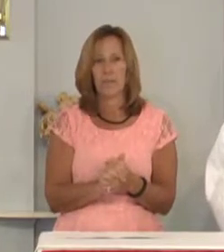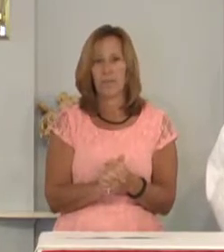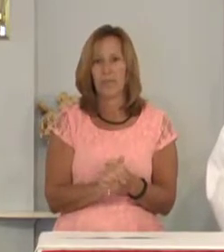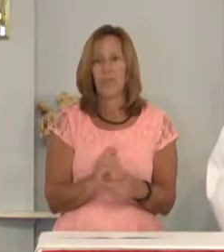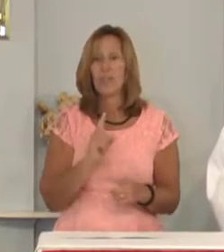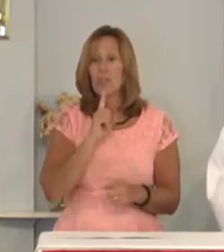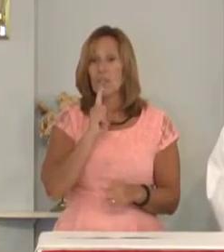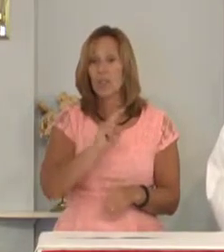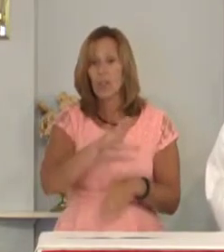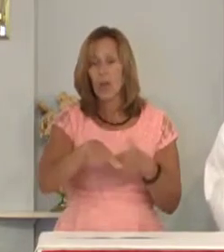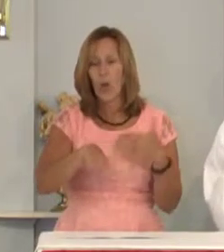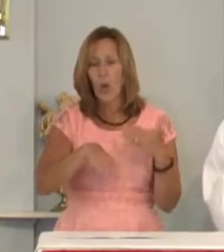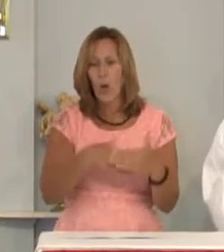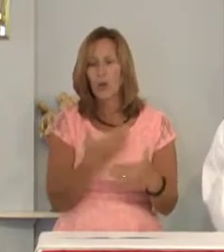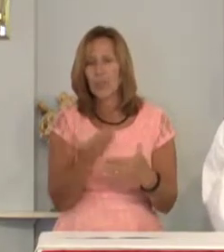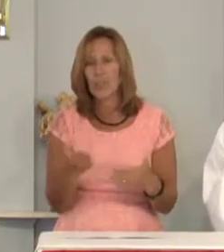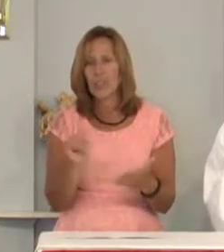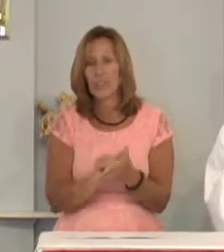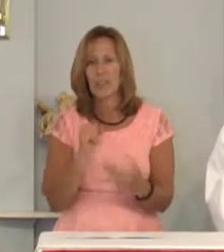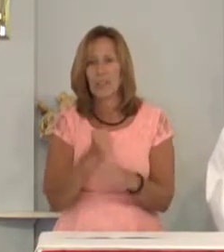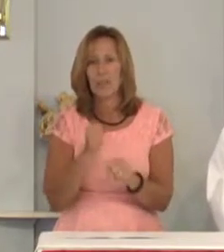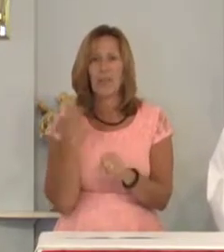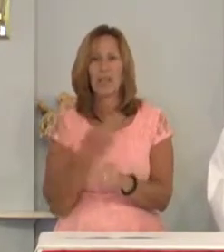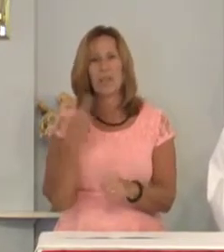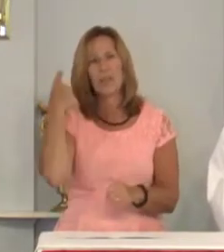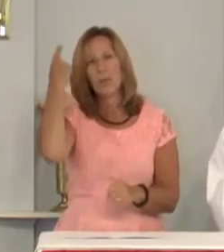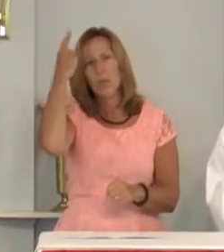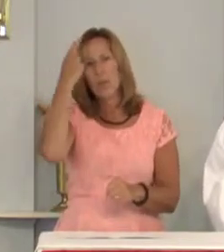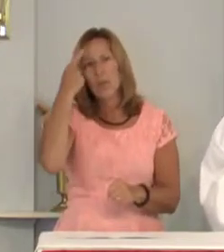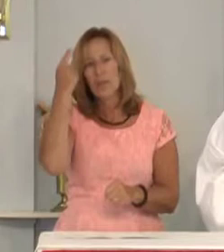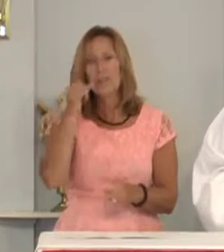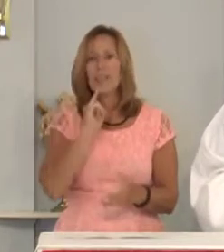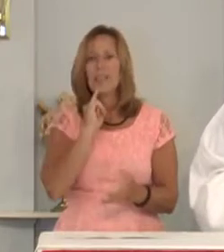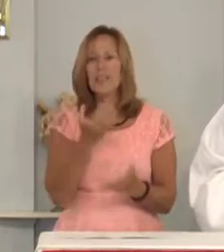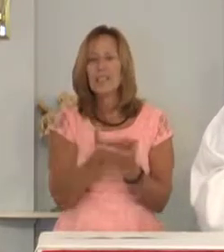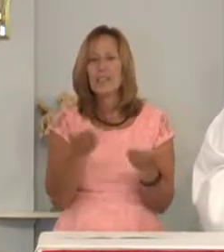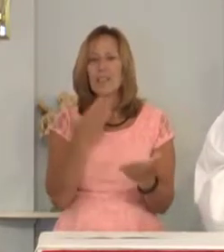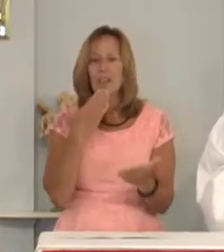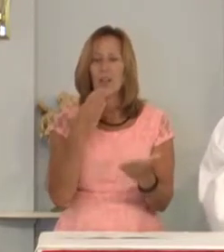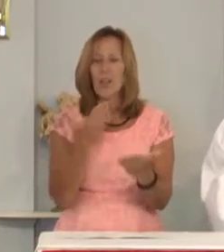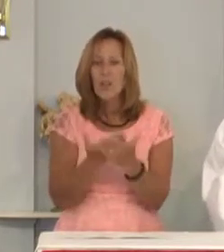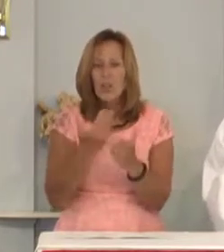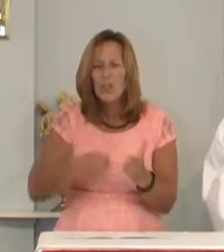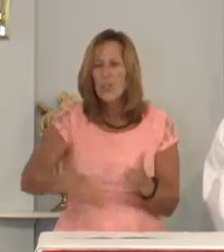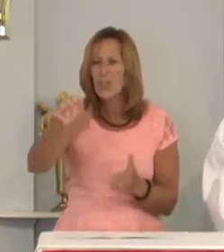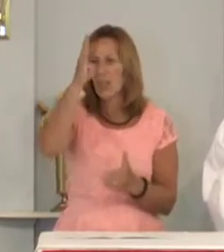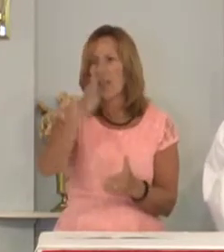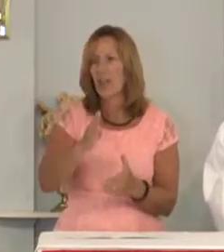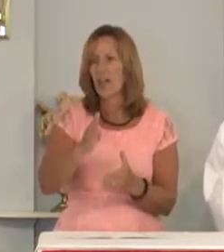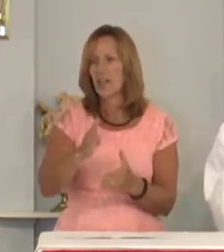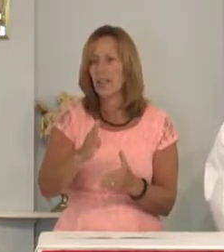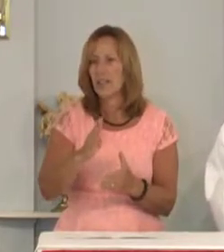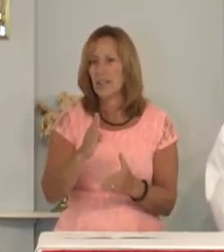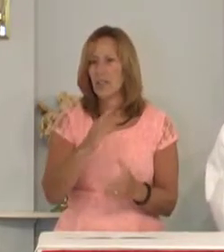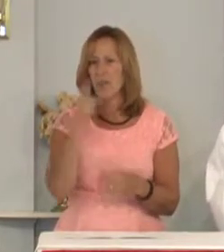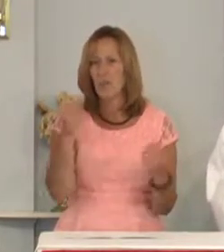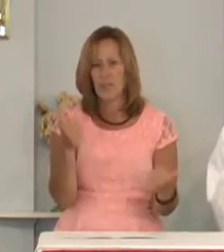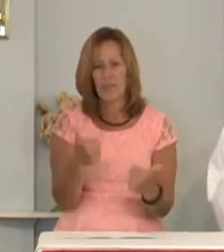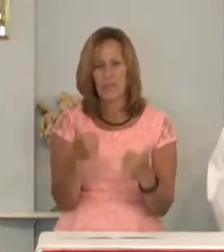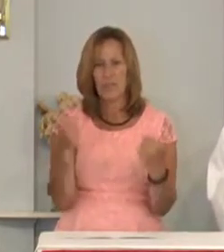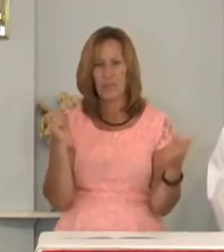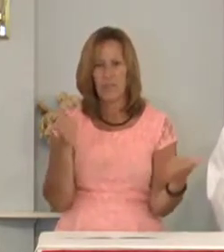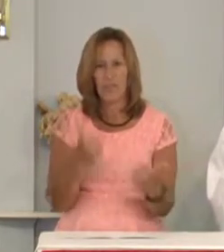certainly all the things that make us wonder is there a good God in the face of such